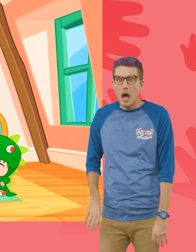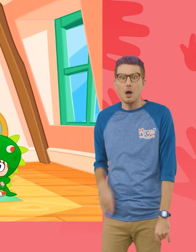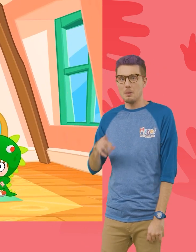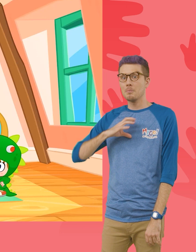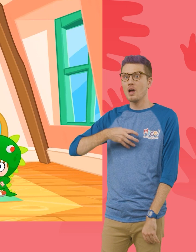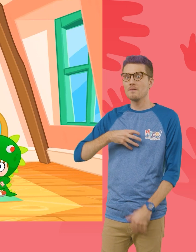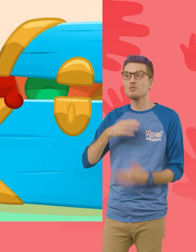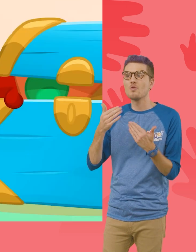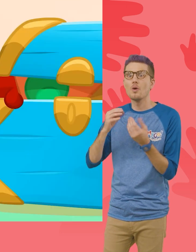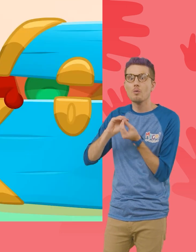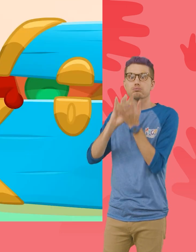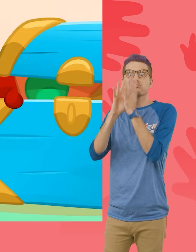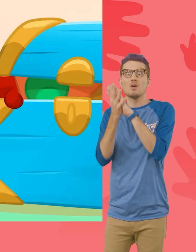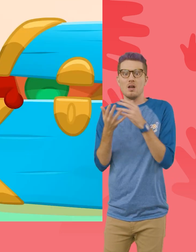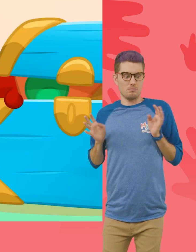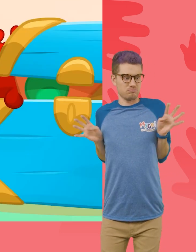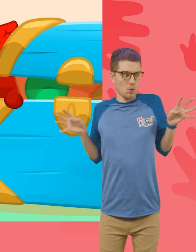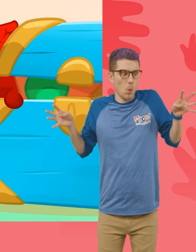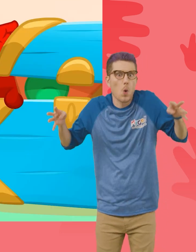Morple, morph extra arms!